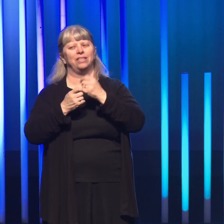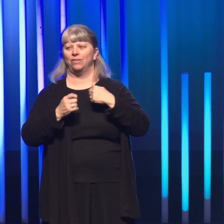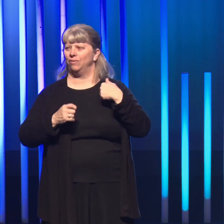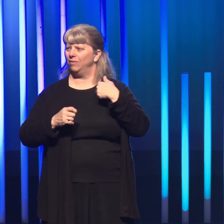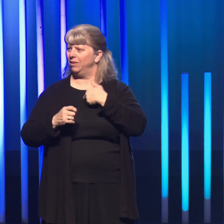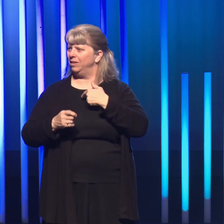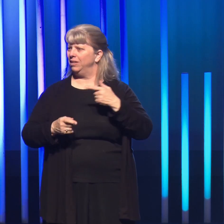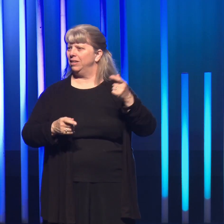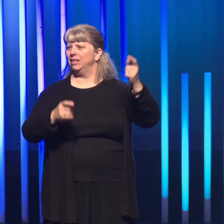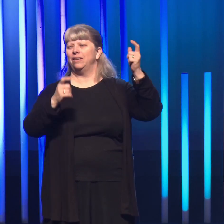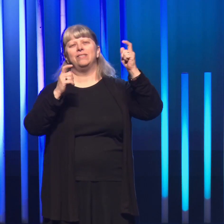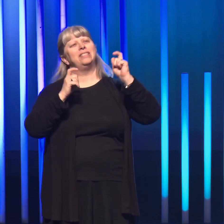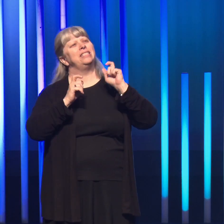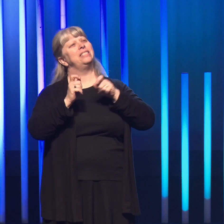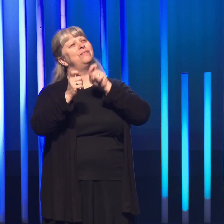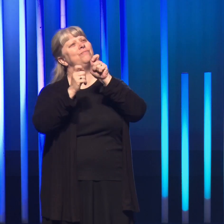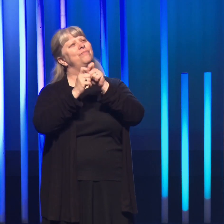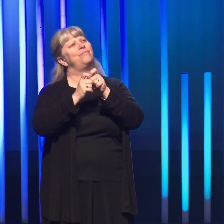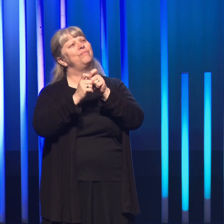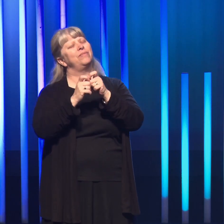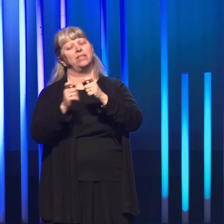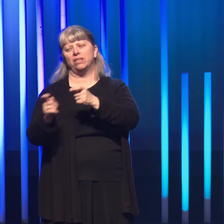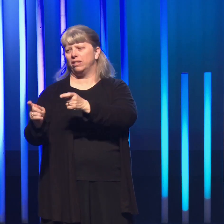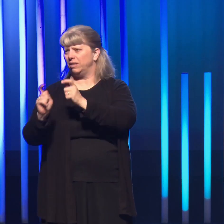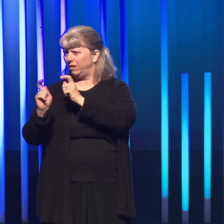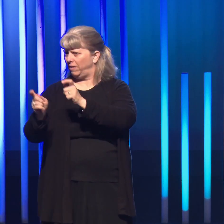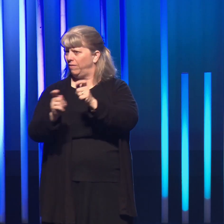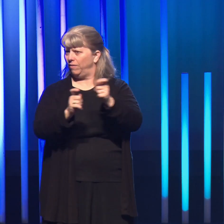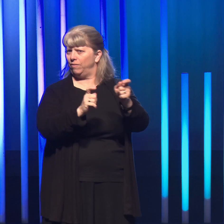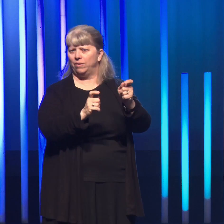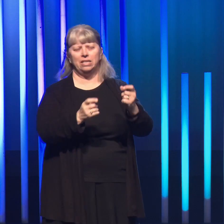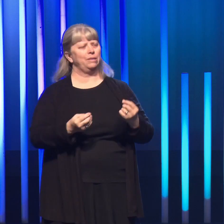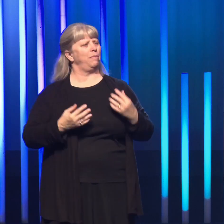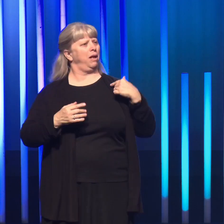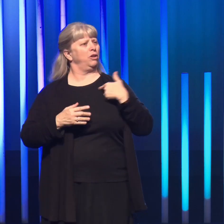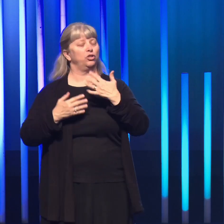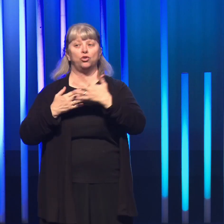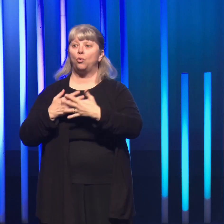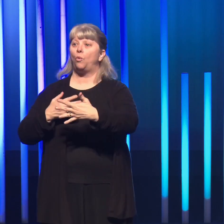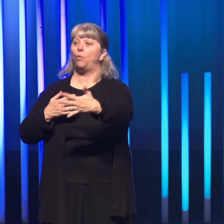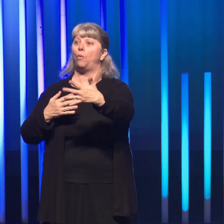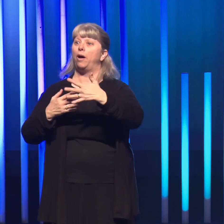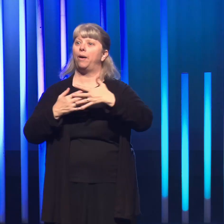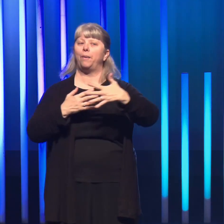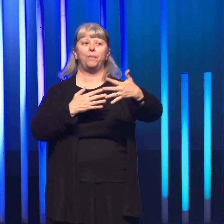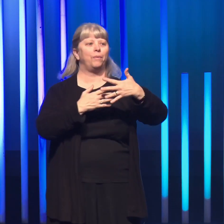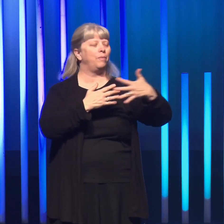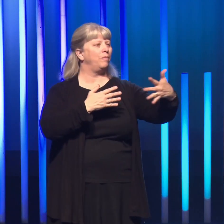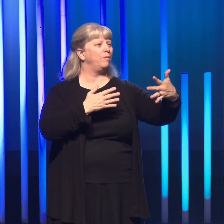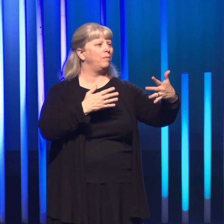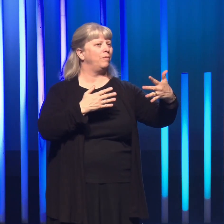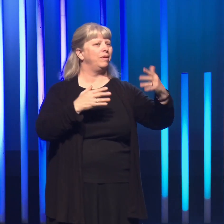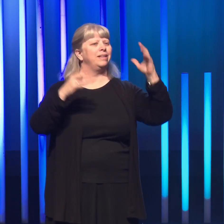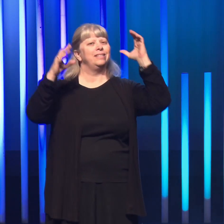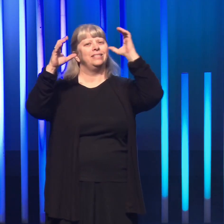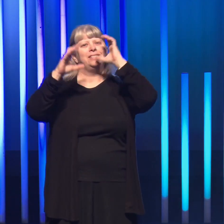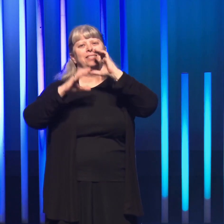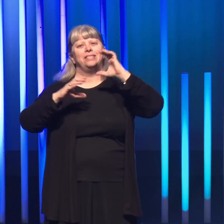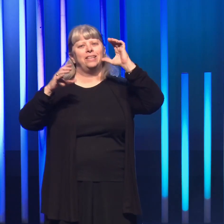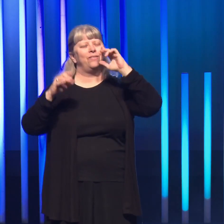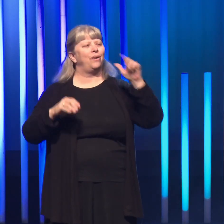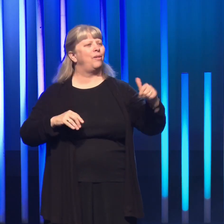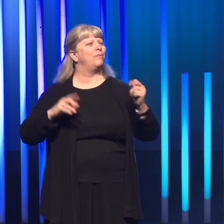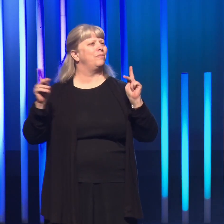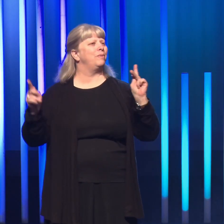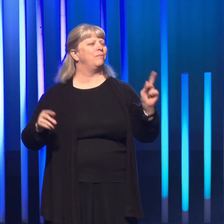you've given us specific gifts. Inspire us to go out and seek for others